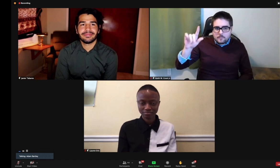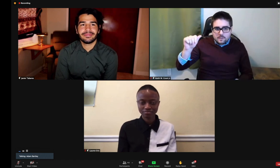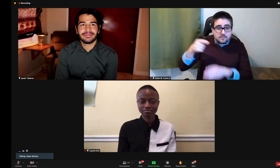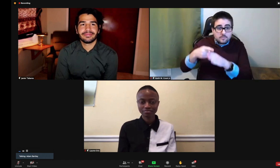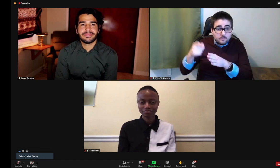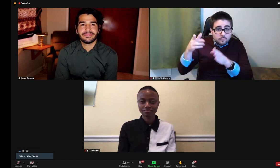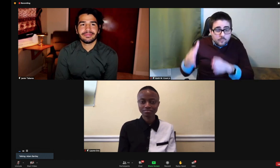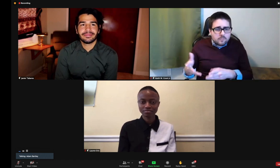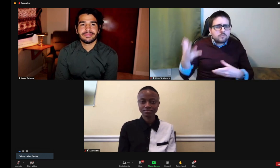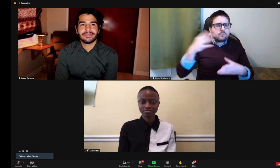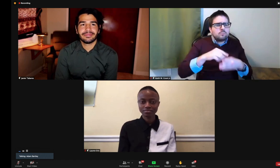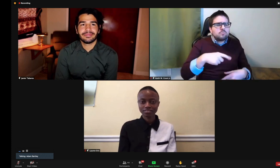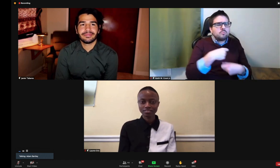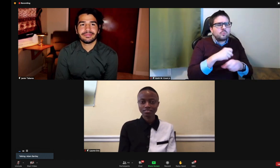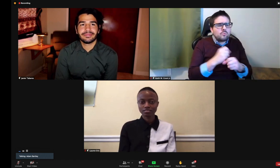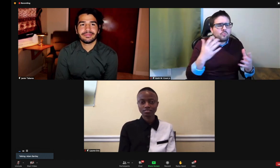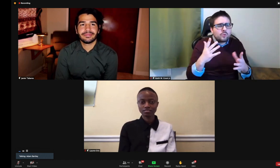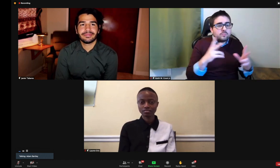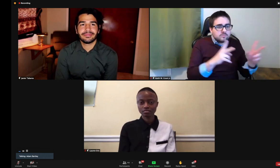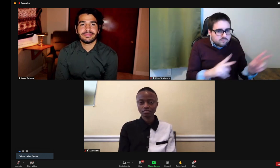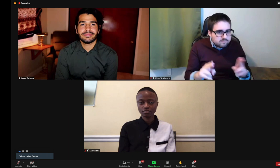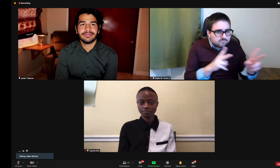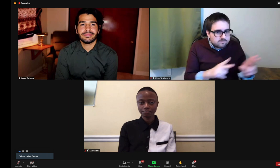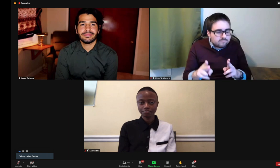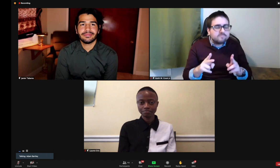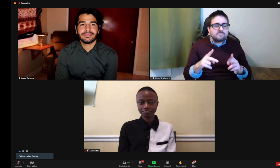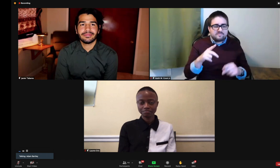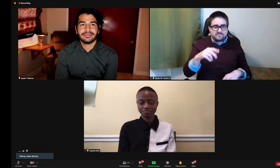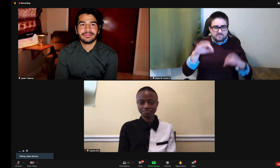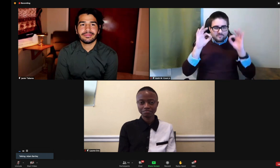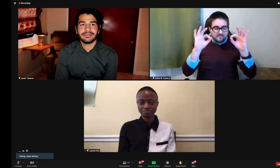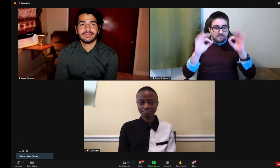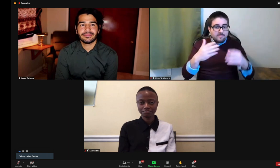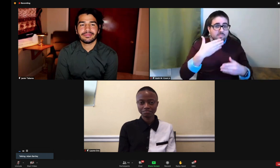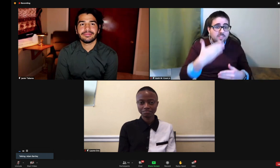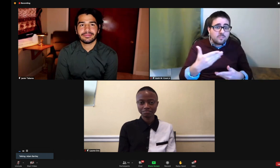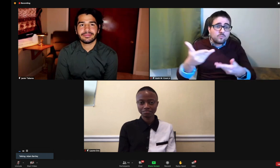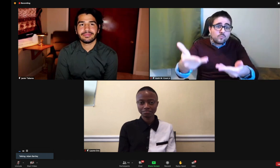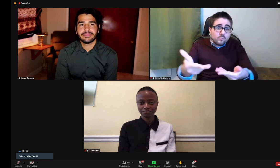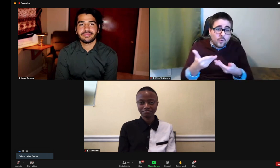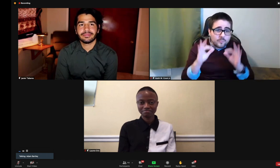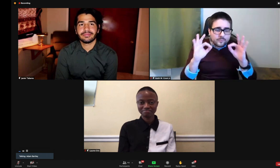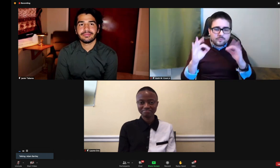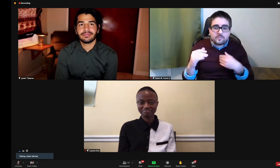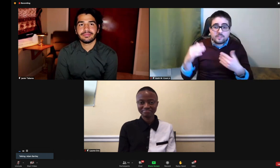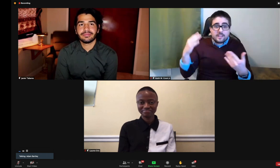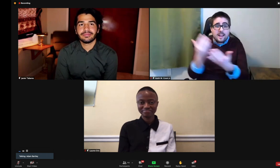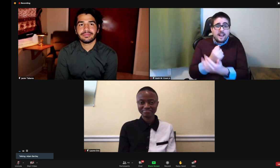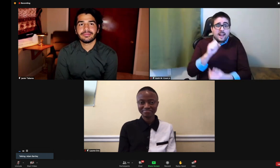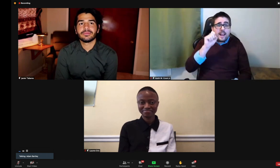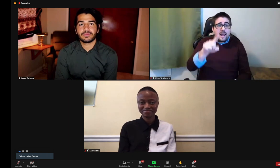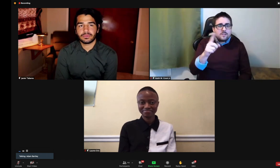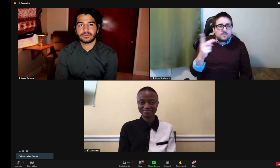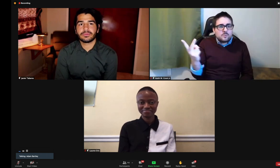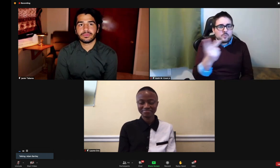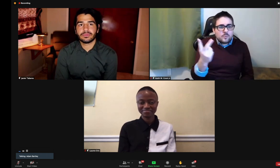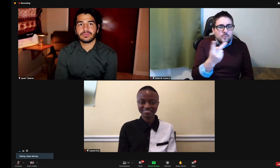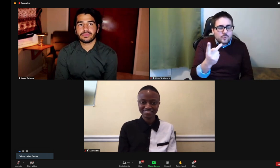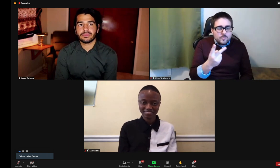media digital specialist. So, if you could tell me a little more about your role in the editing there, that's going to be great. Great to have you here. And I